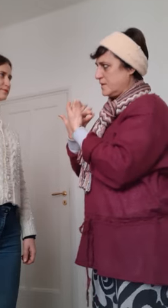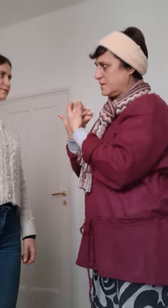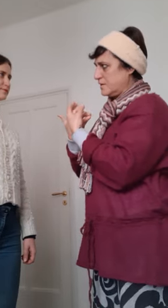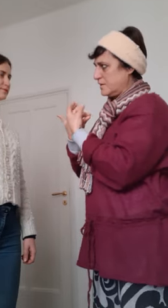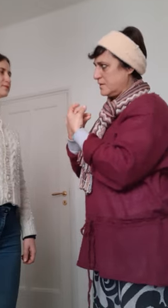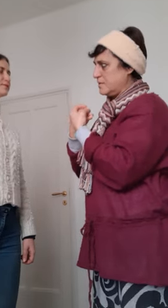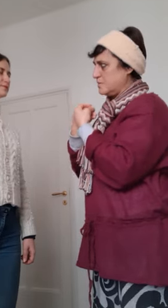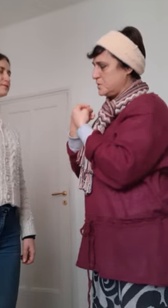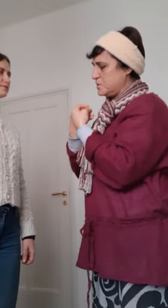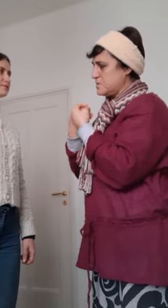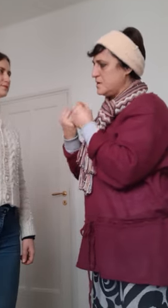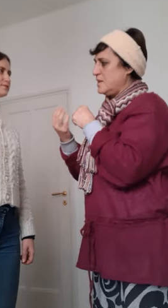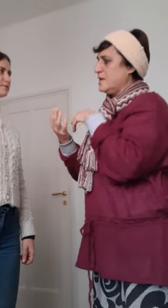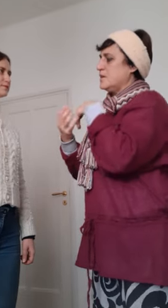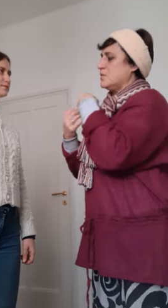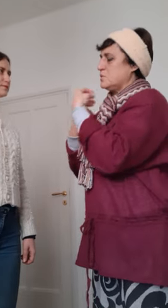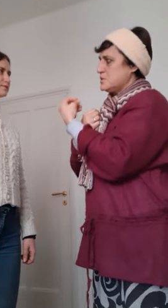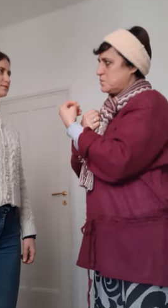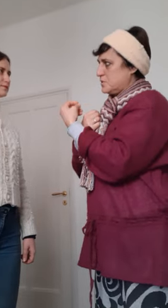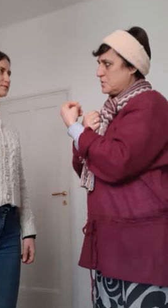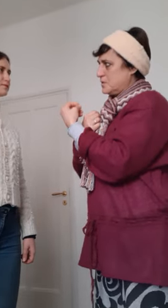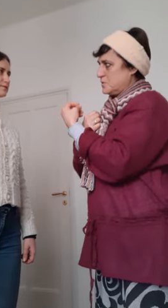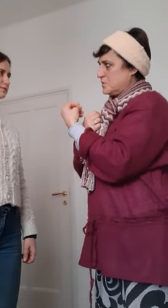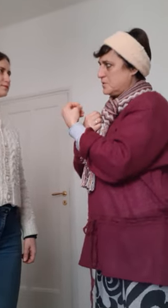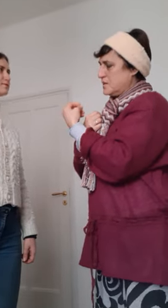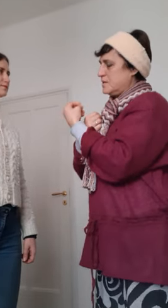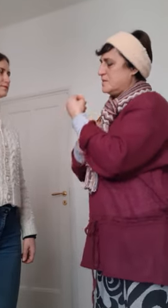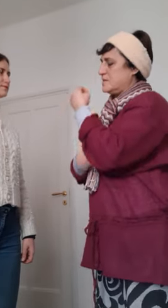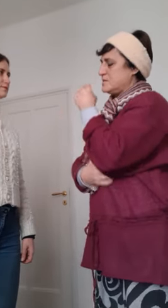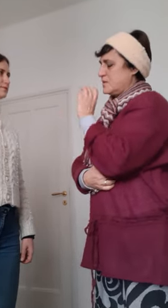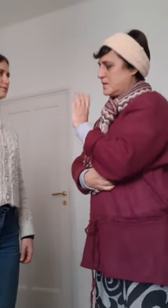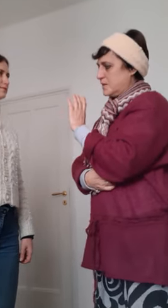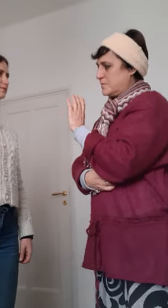in the voice through this portamento yeah let's try again